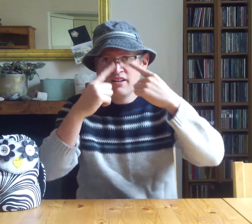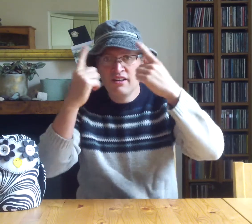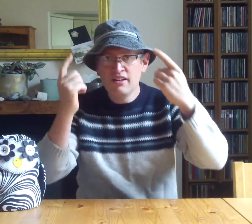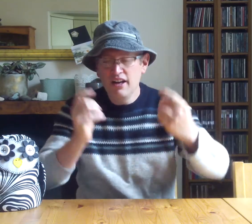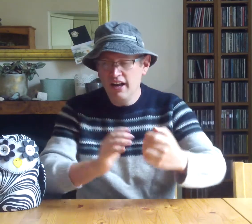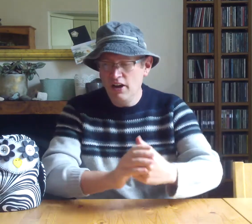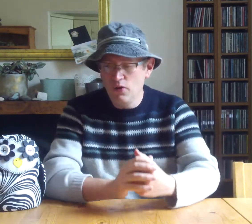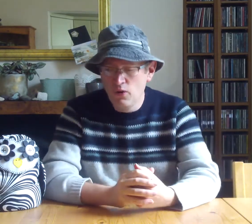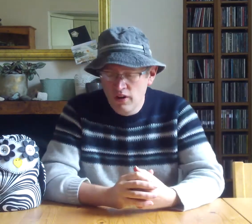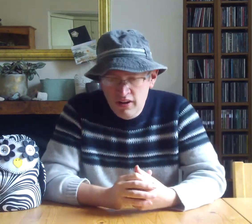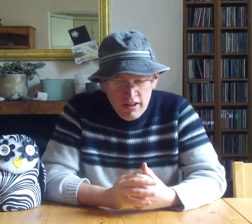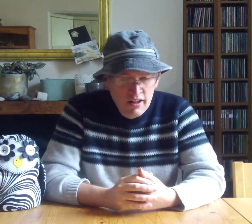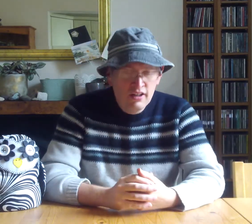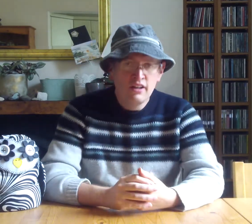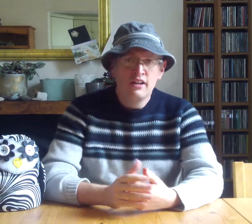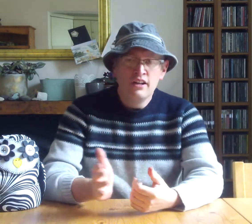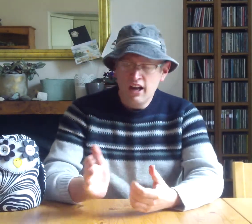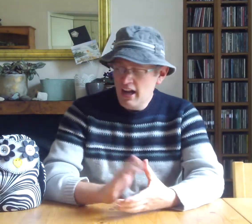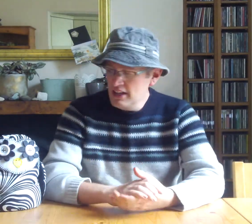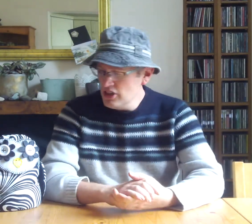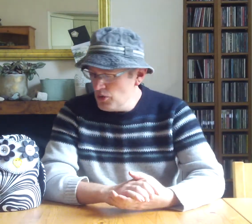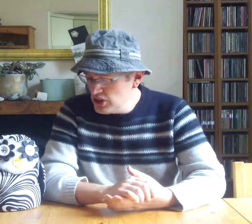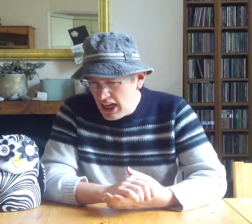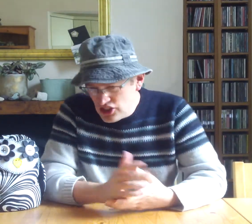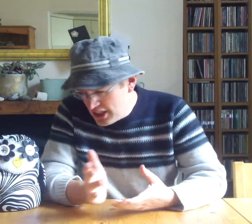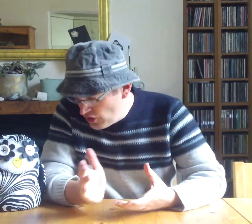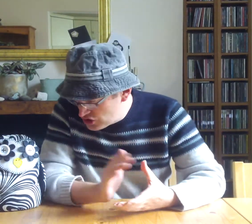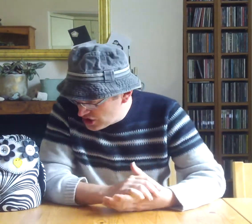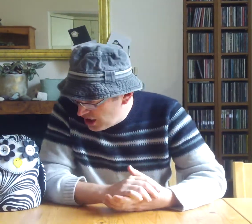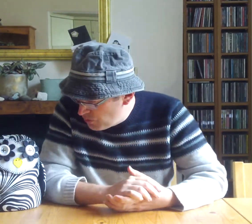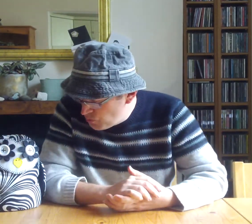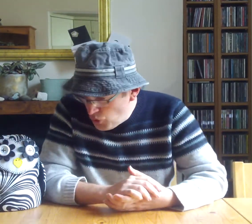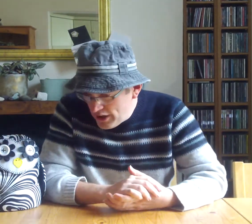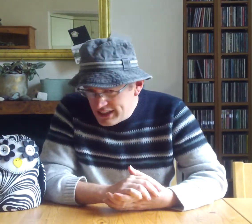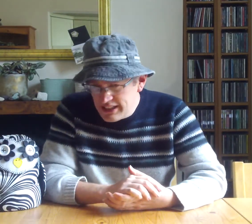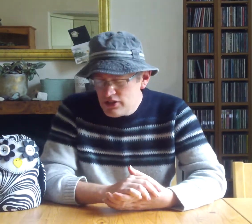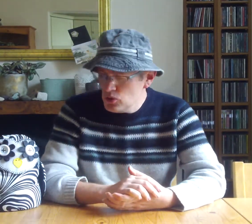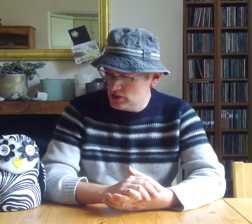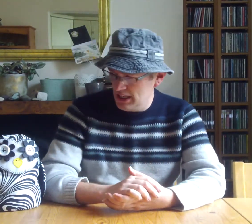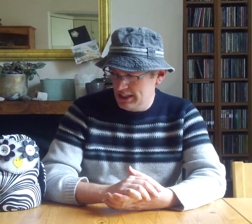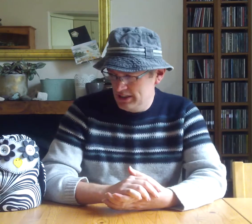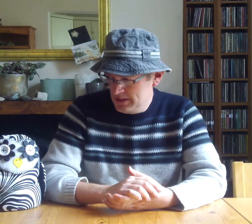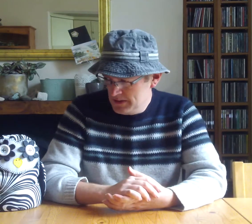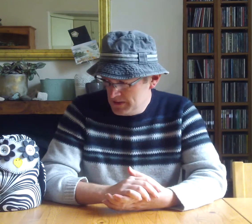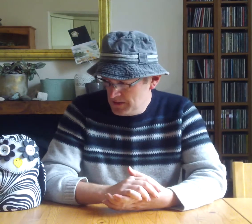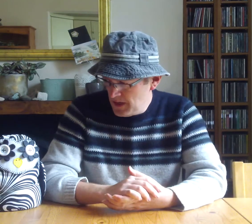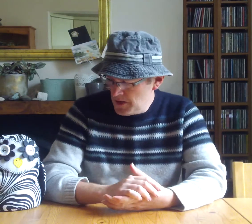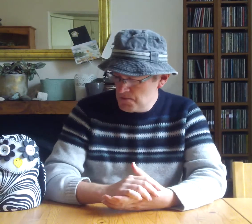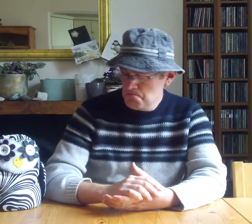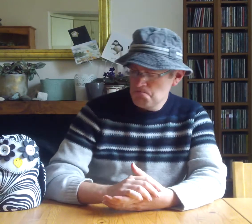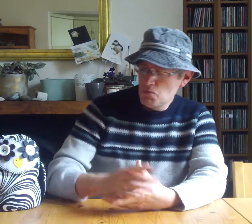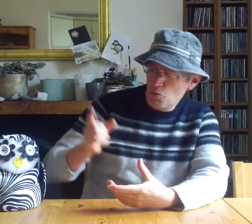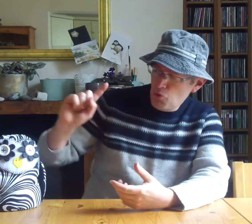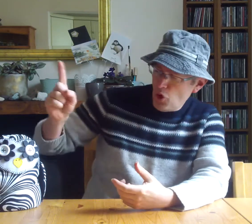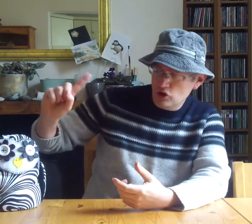Ow. And I was asking Oscar what he did all day. So what?